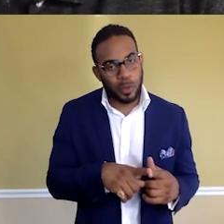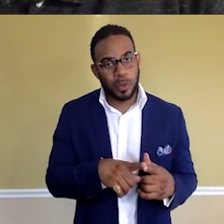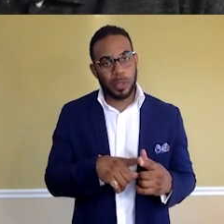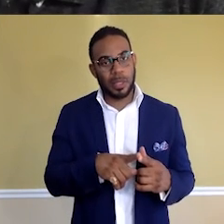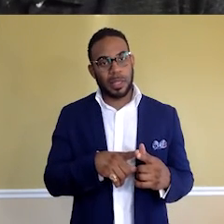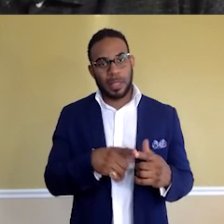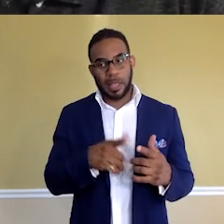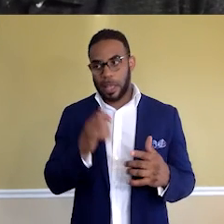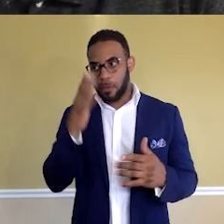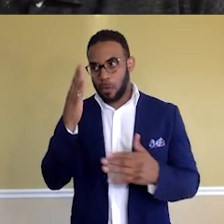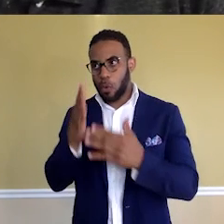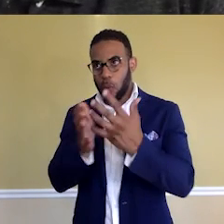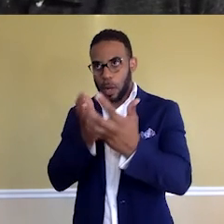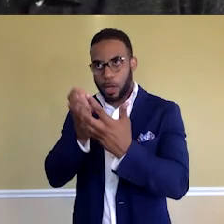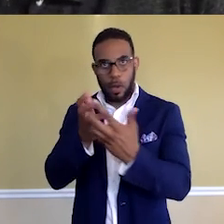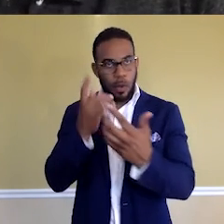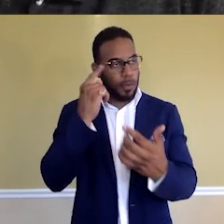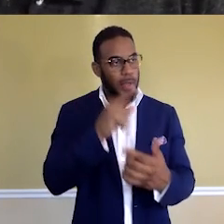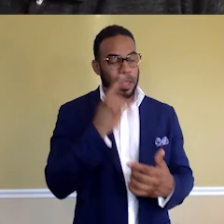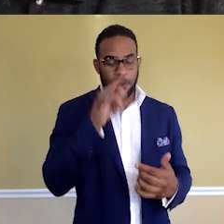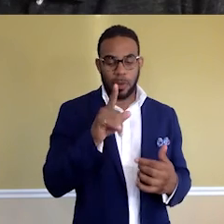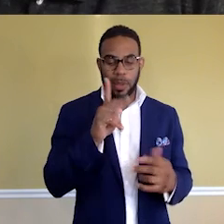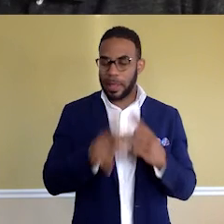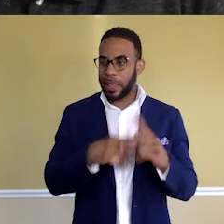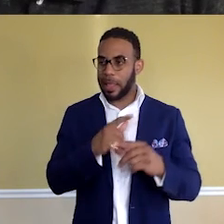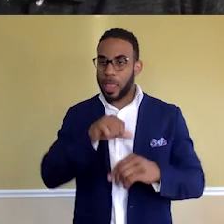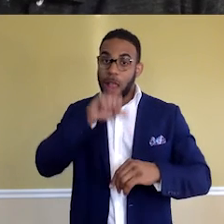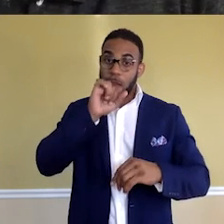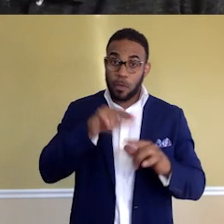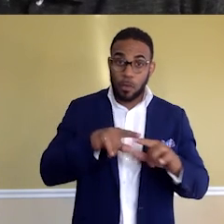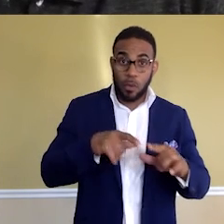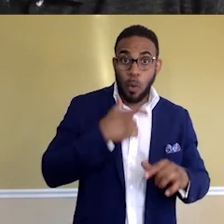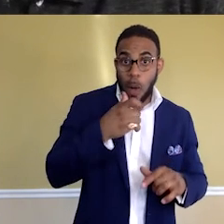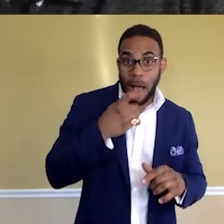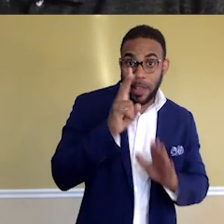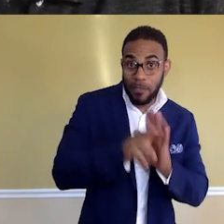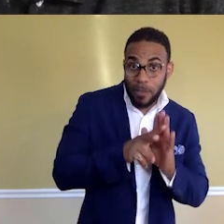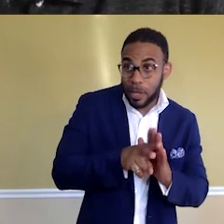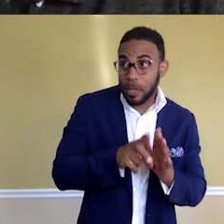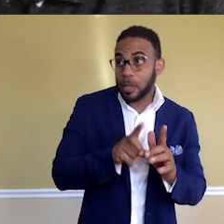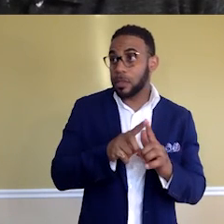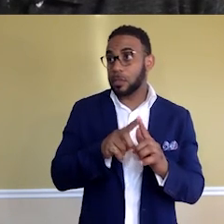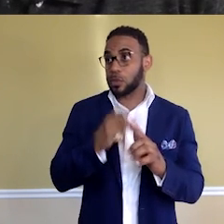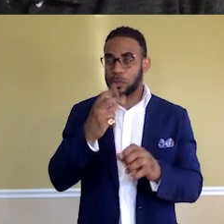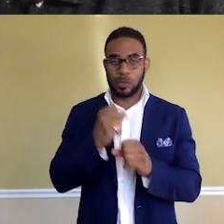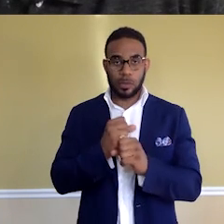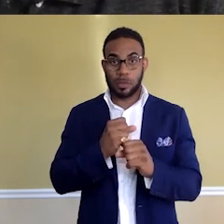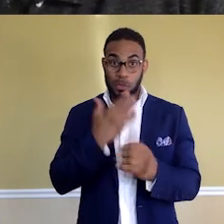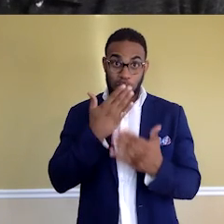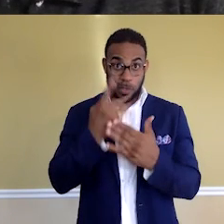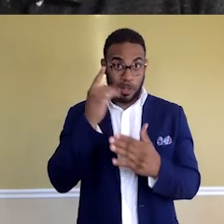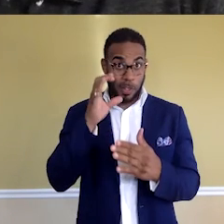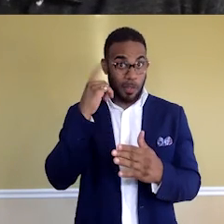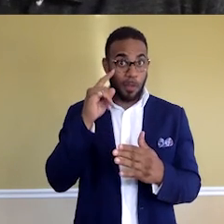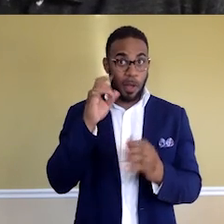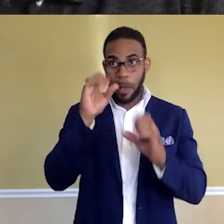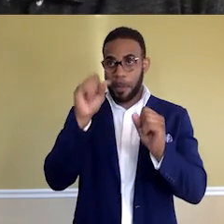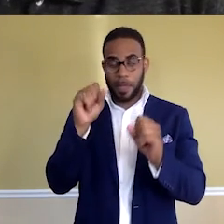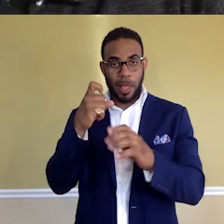that works for you. If you are the kind that loves watching video tutorials, then it's good. Look for amazing courses that have videos